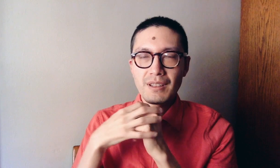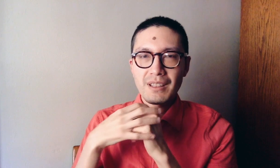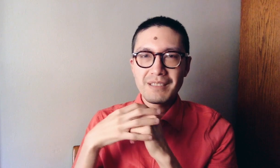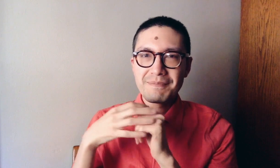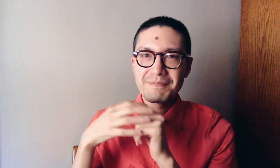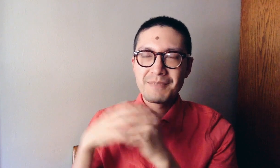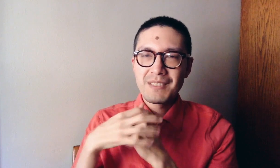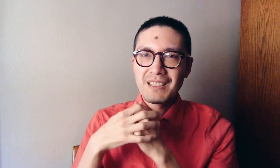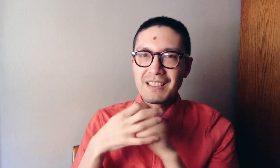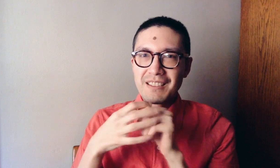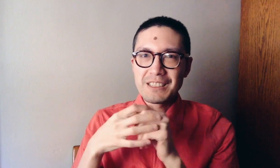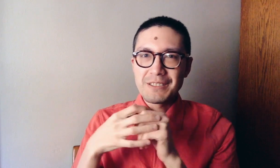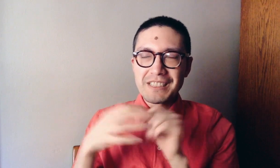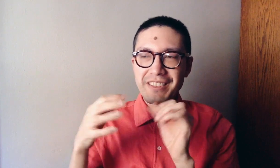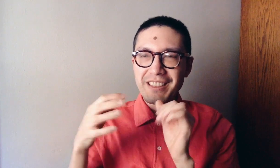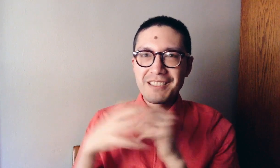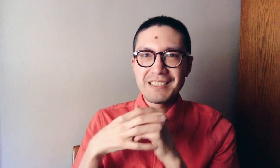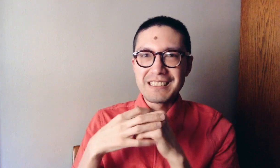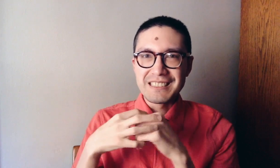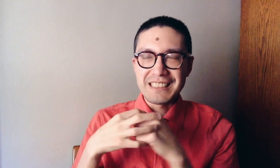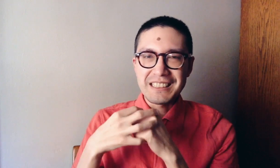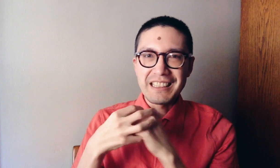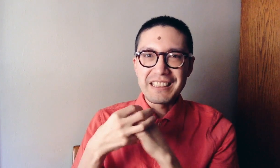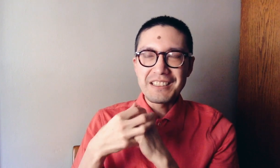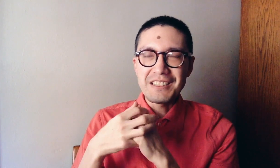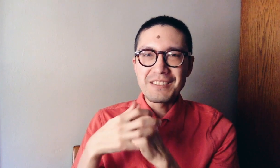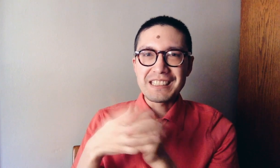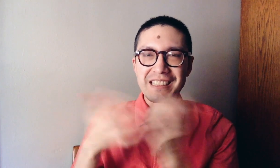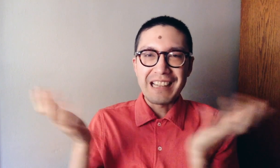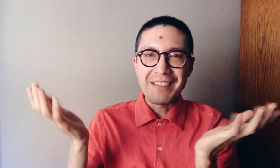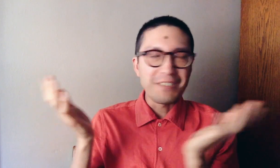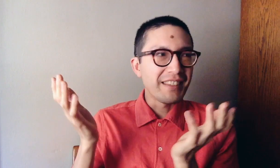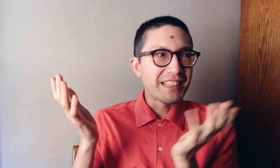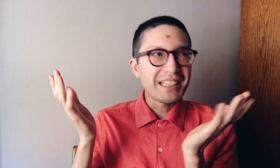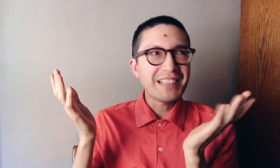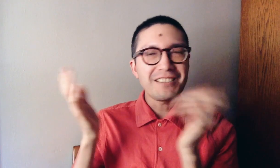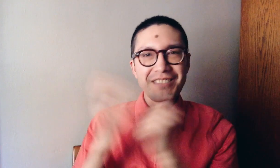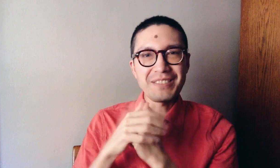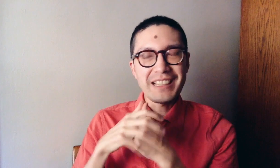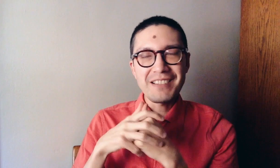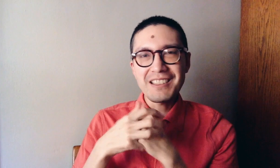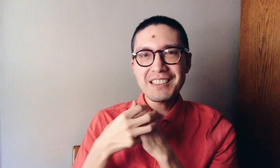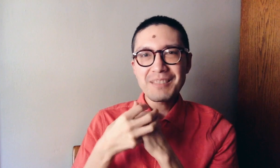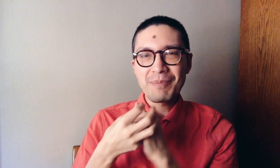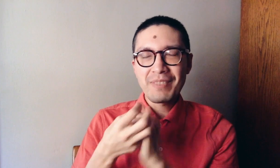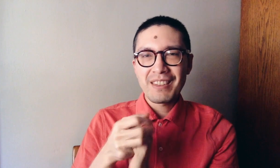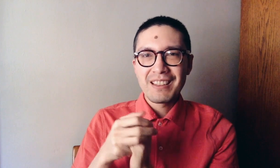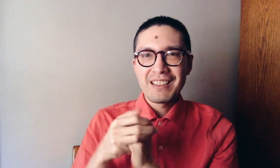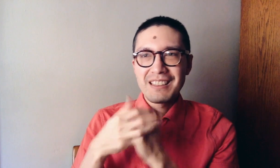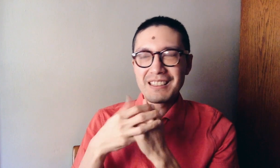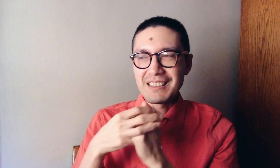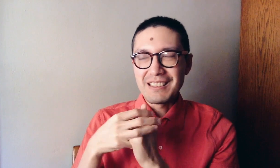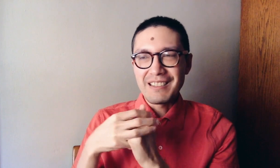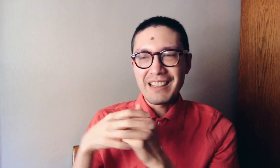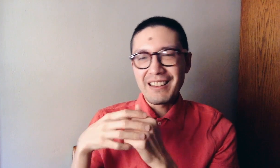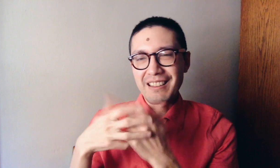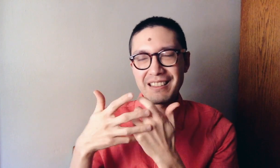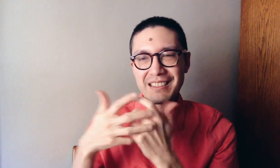Hey, this week's video is just to let you know what's going to happen with the channel from now on, now that the